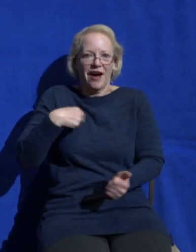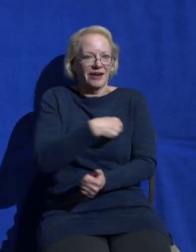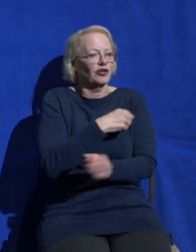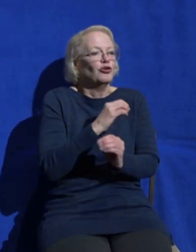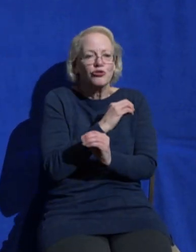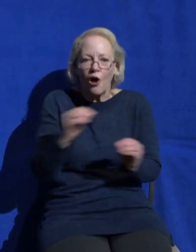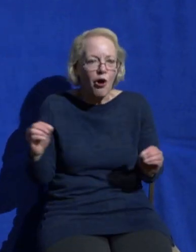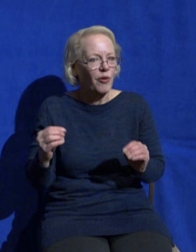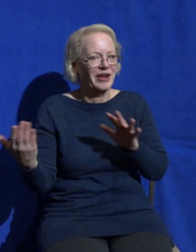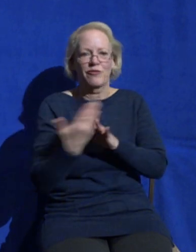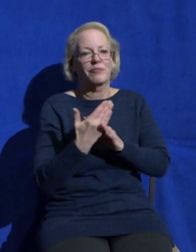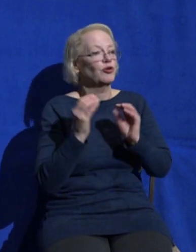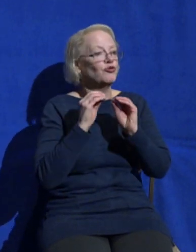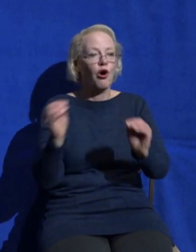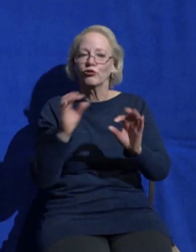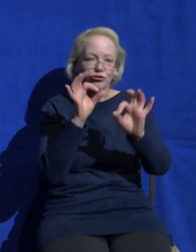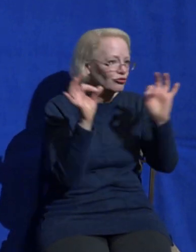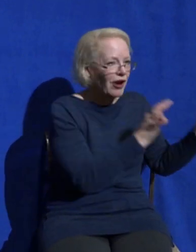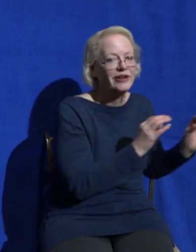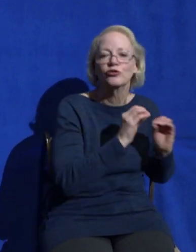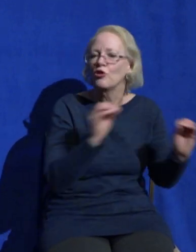temptations listen this is what you were made for